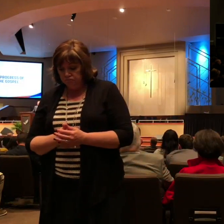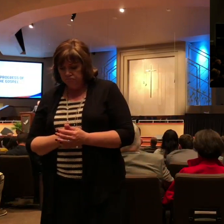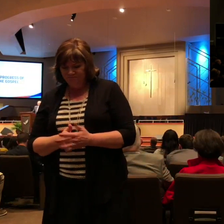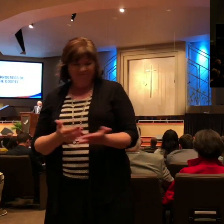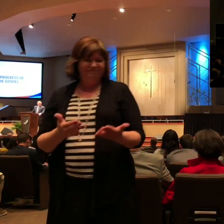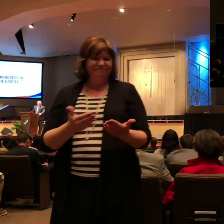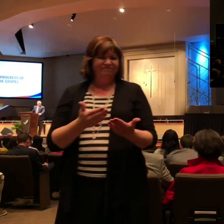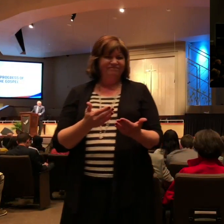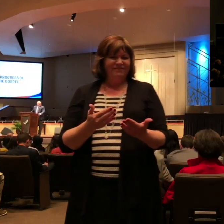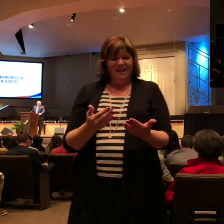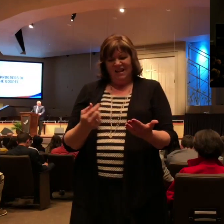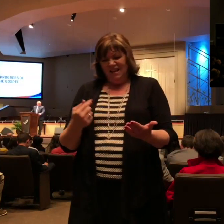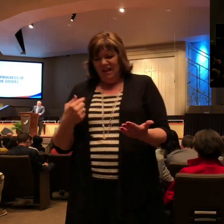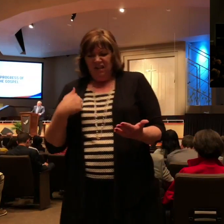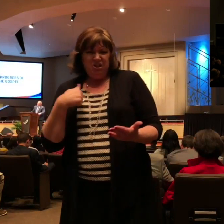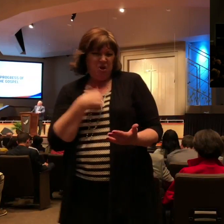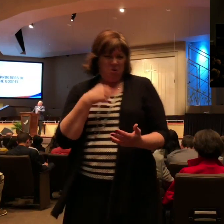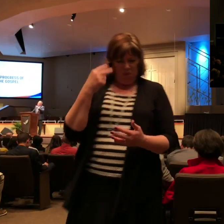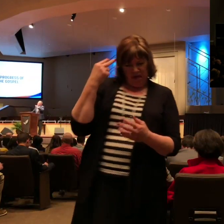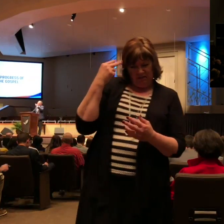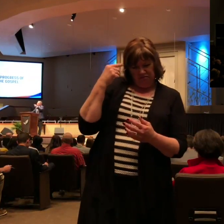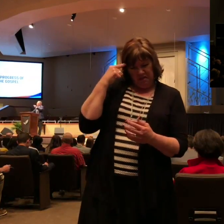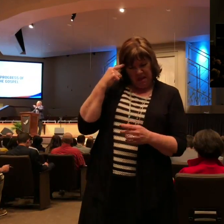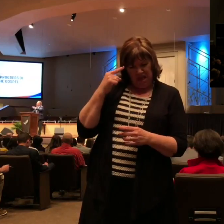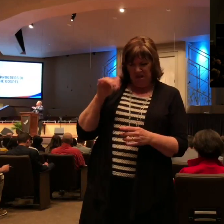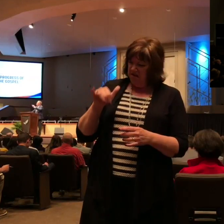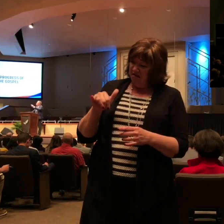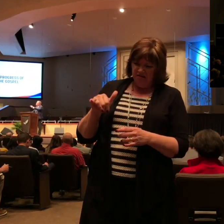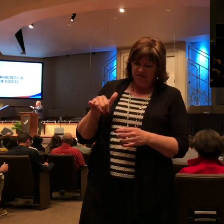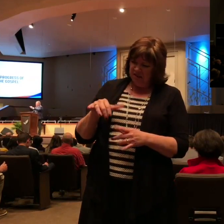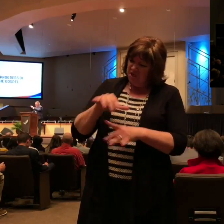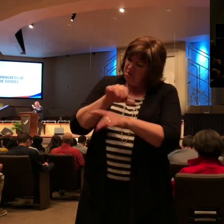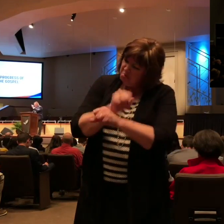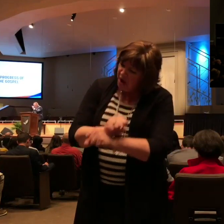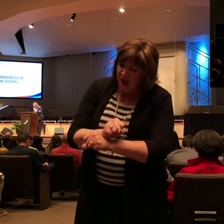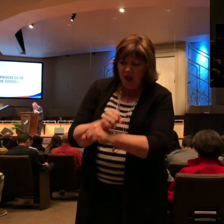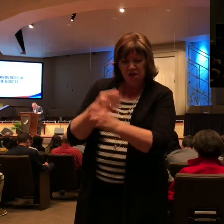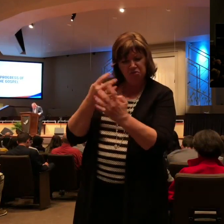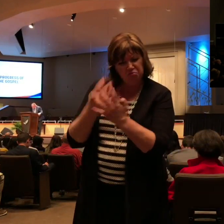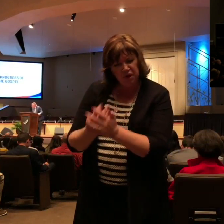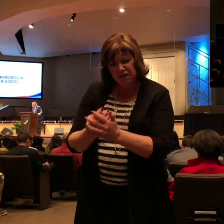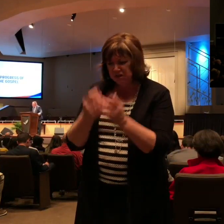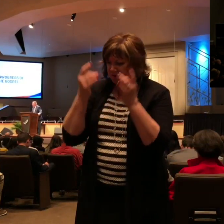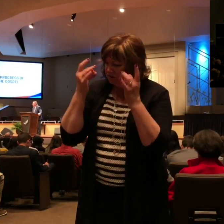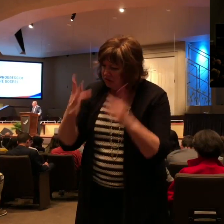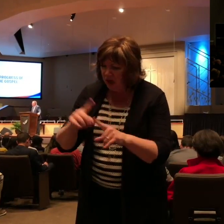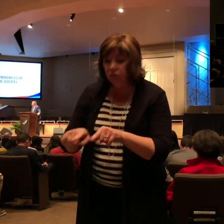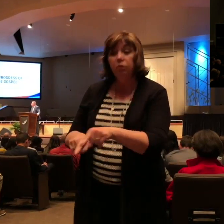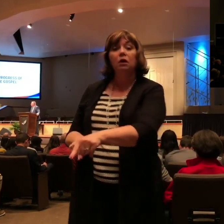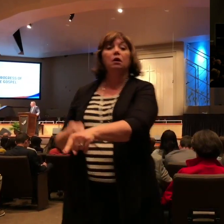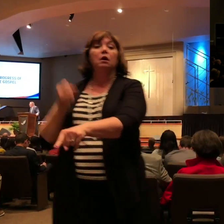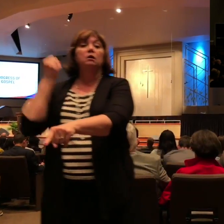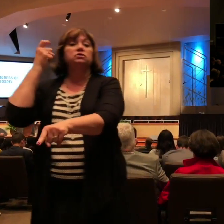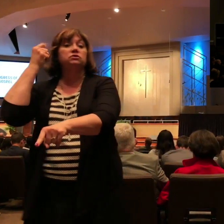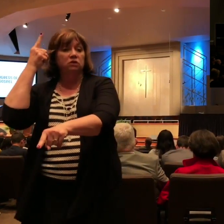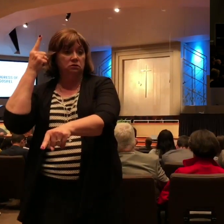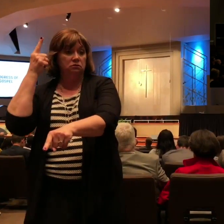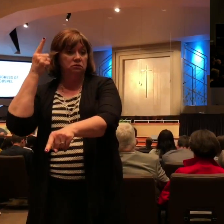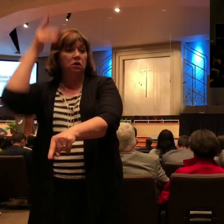was actually something that God was about to use. And Paul had faith, and Paul trusted, and Paul knew this would work. We're reminded in